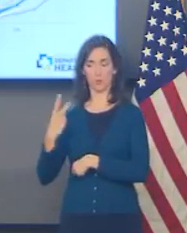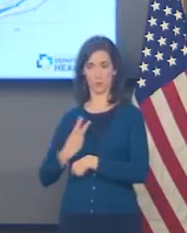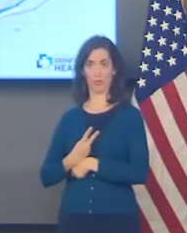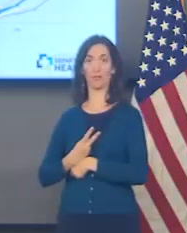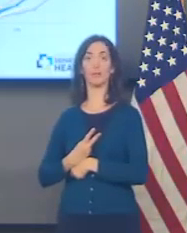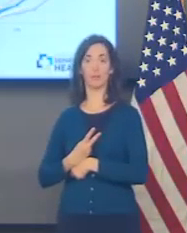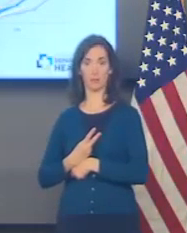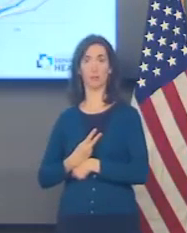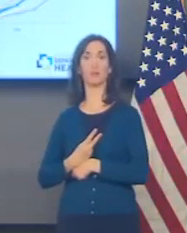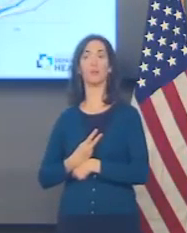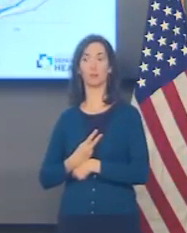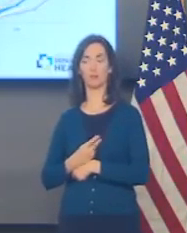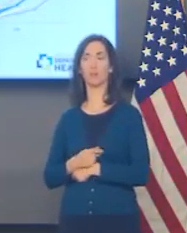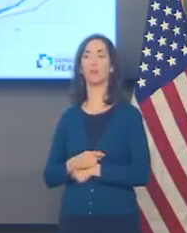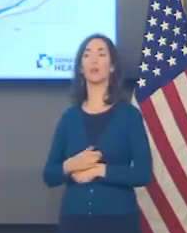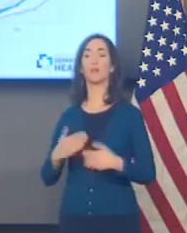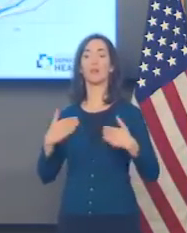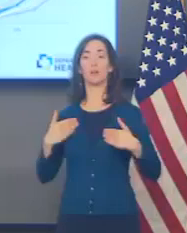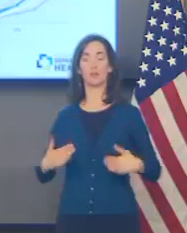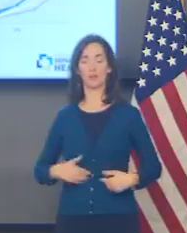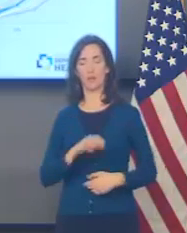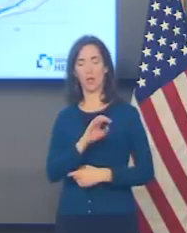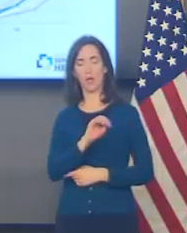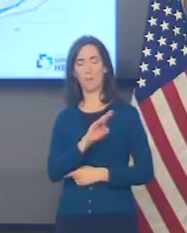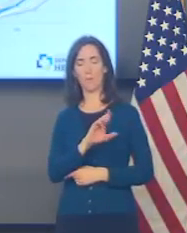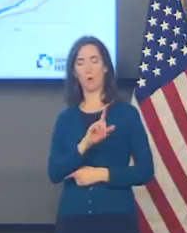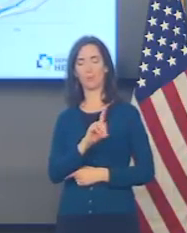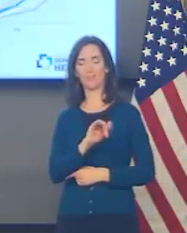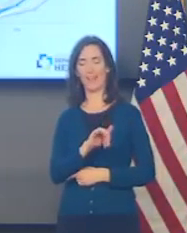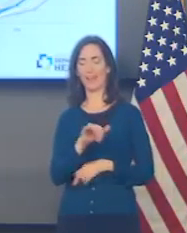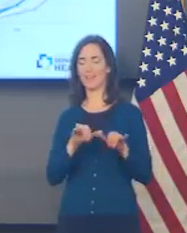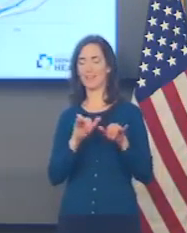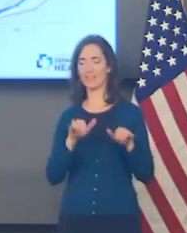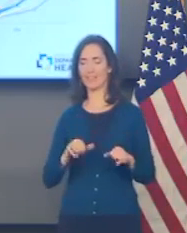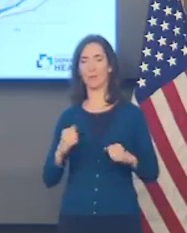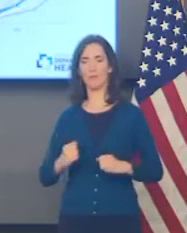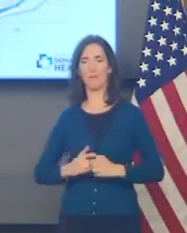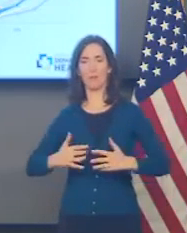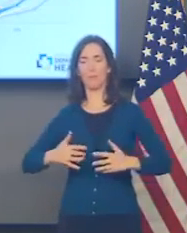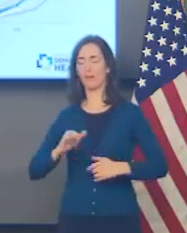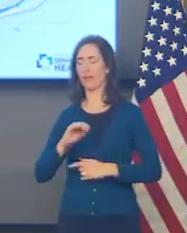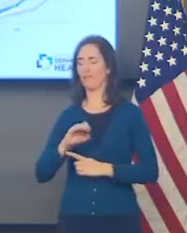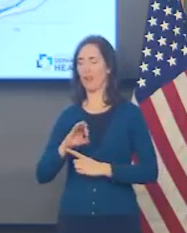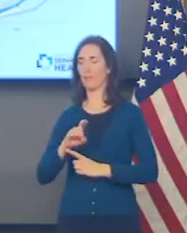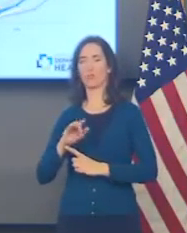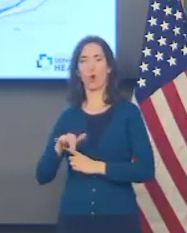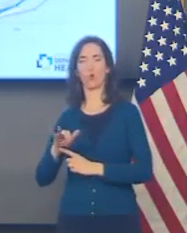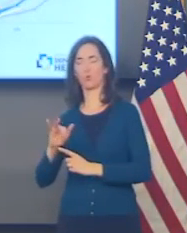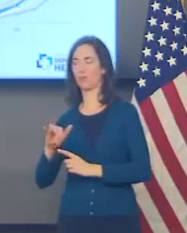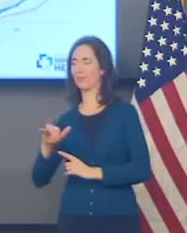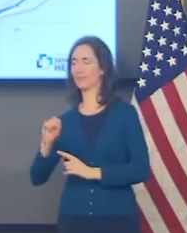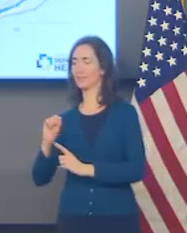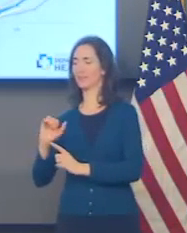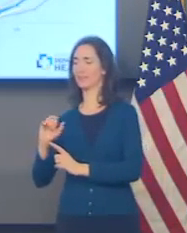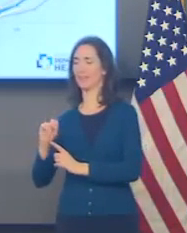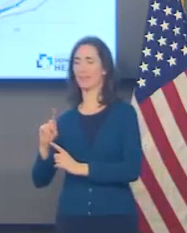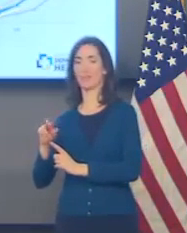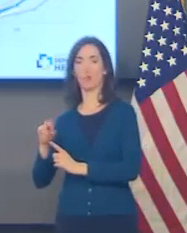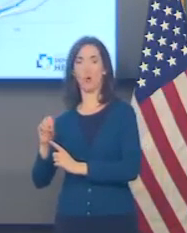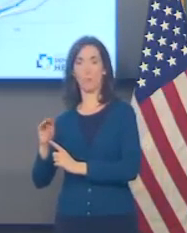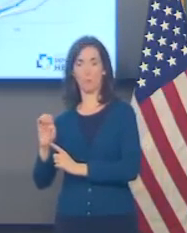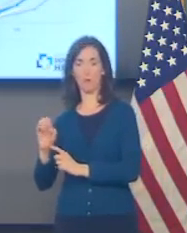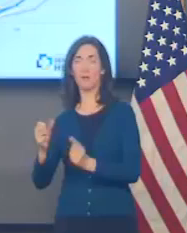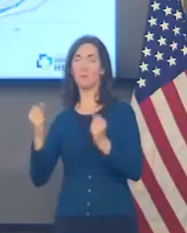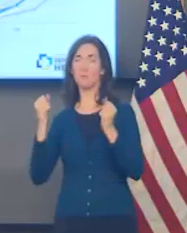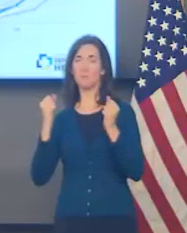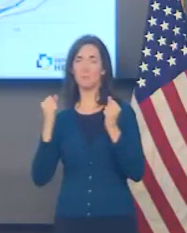cases of multi-system inflammatory syndrome in children reported to the Louisiana Department of Health. That's the largest number in the shortest period